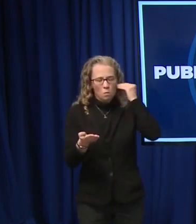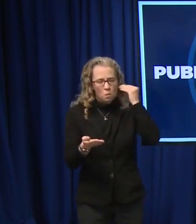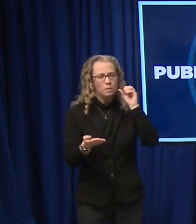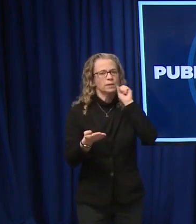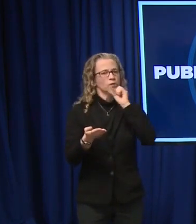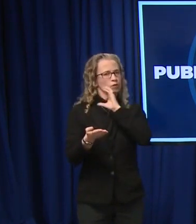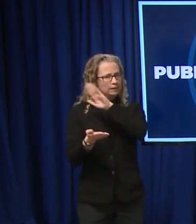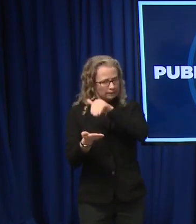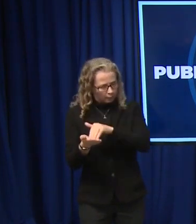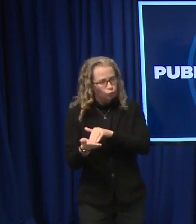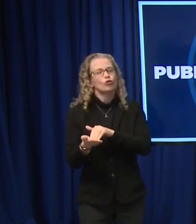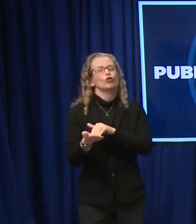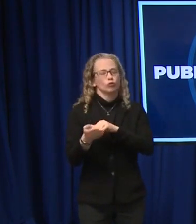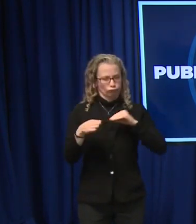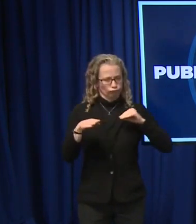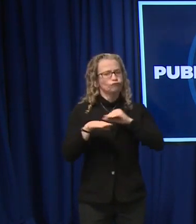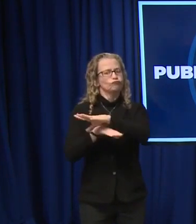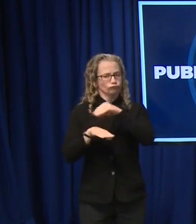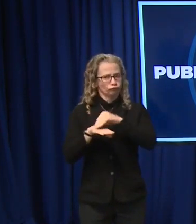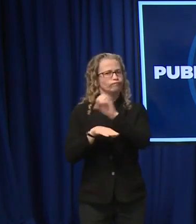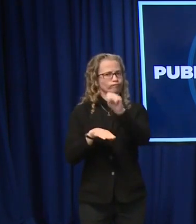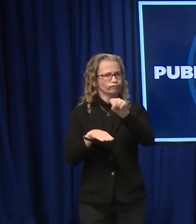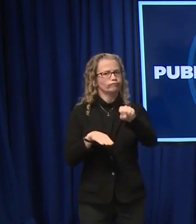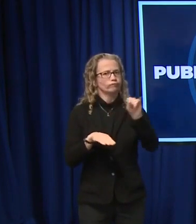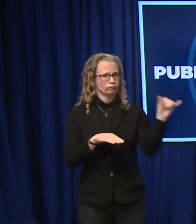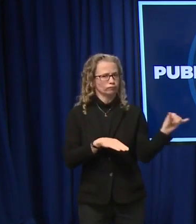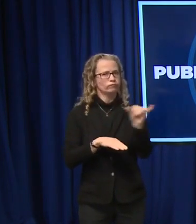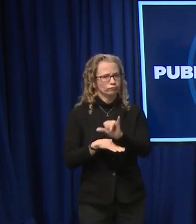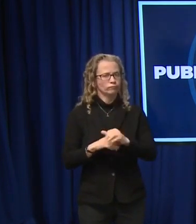deaths in long term care facility residents also increase.